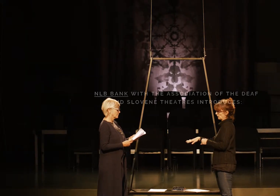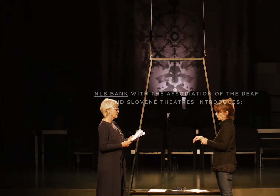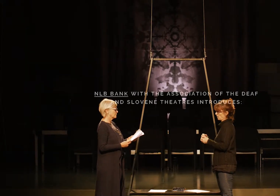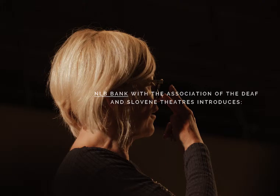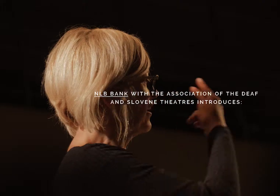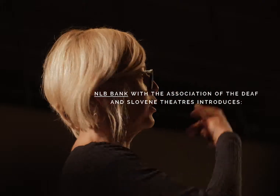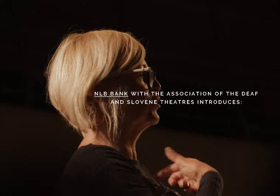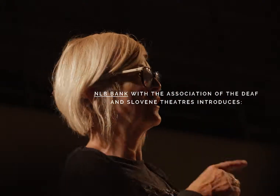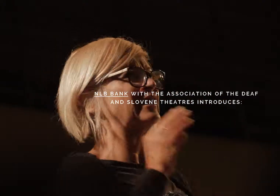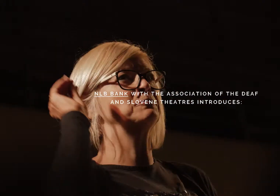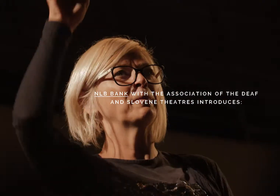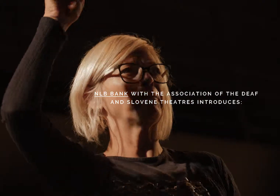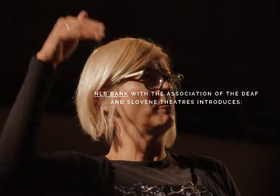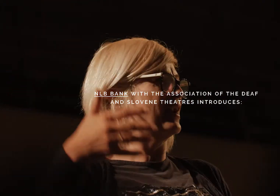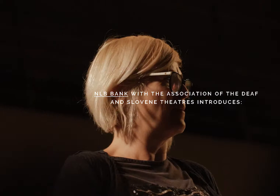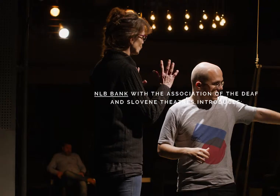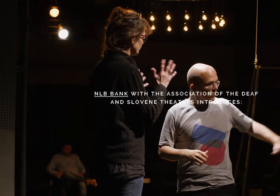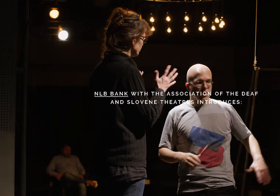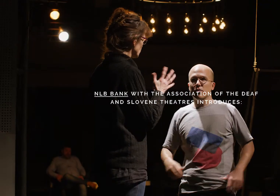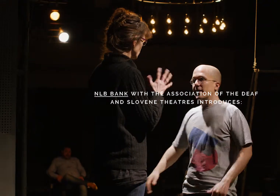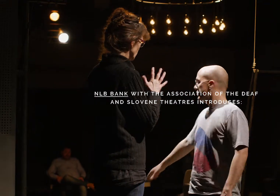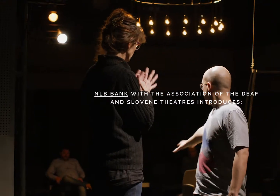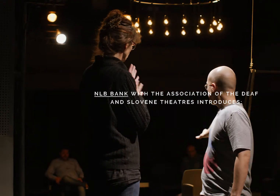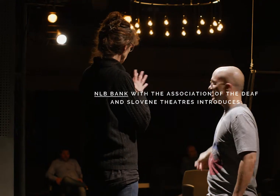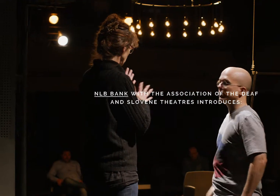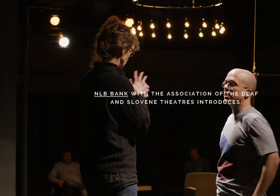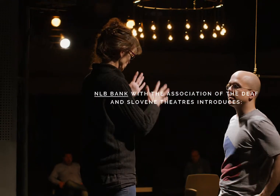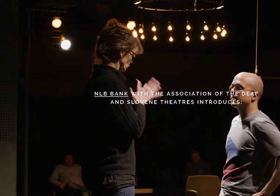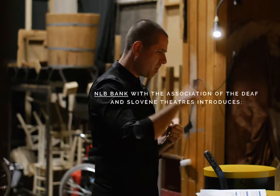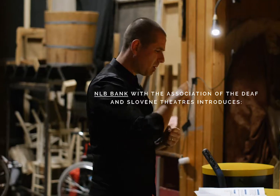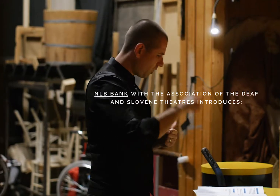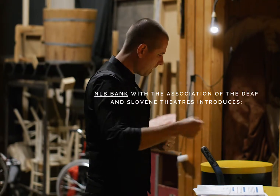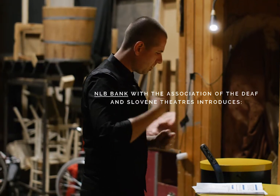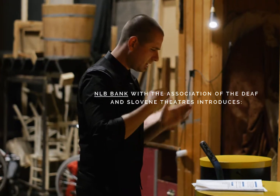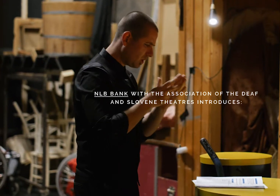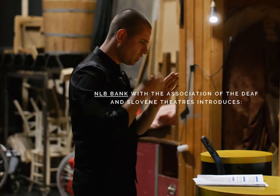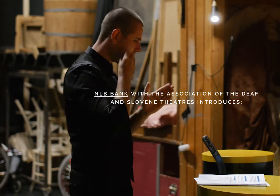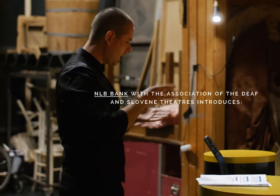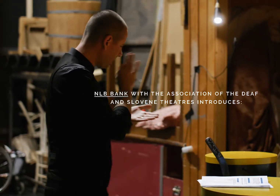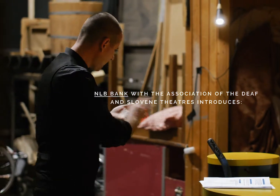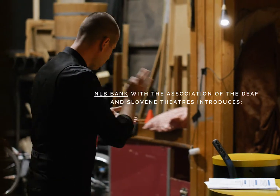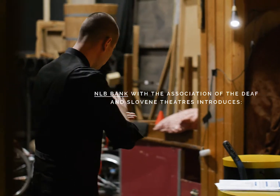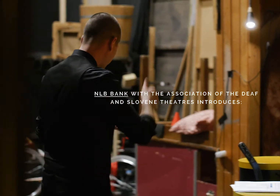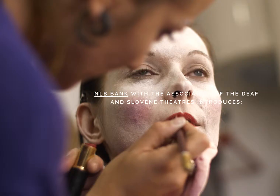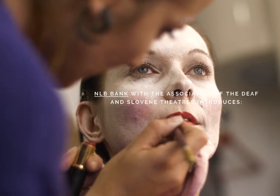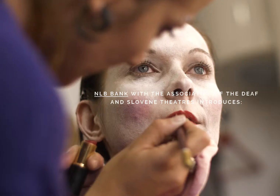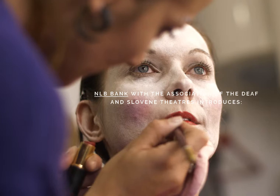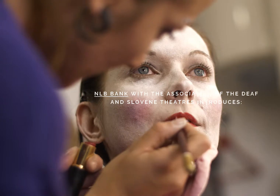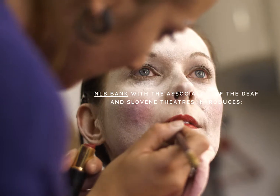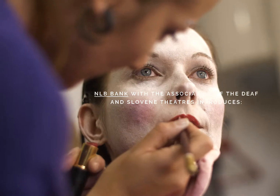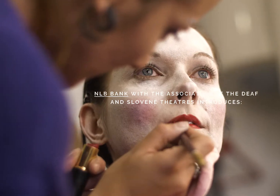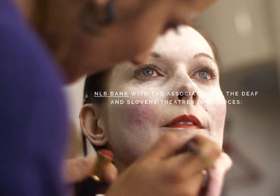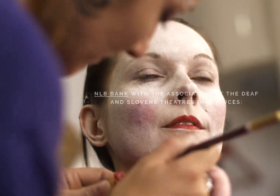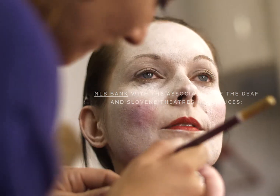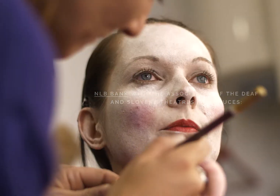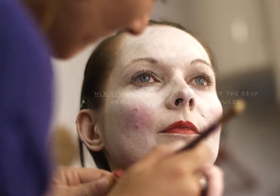NLB Bank, the biggest Slovene bank inclusive towards all Slovenes, in cooperation with the Association of the Deaf and